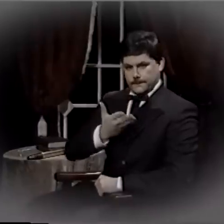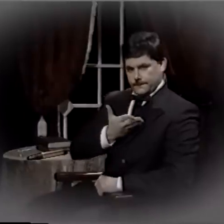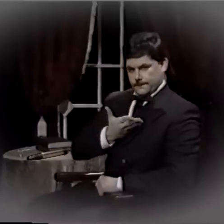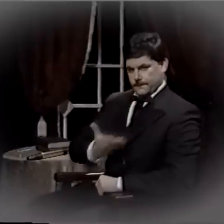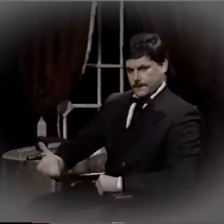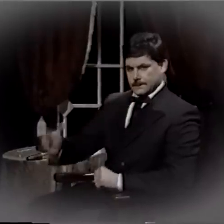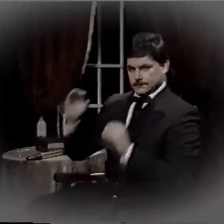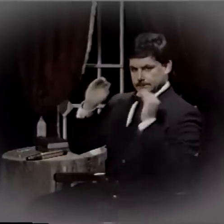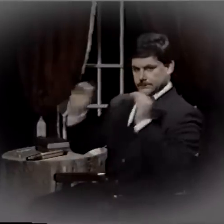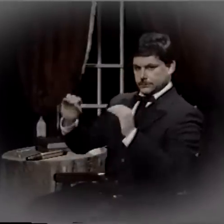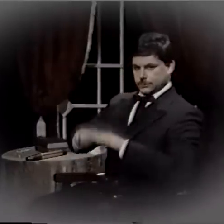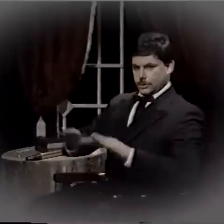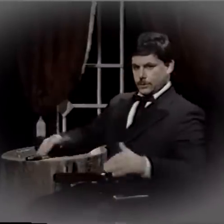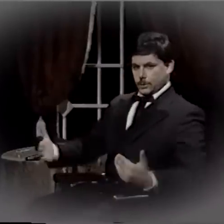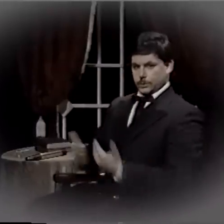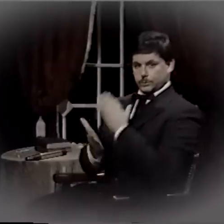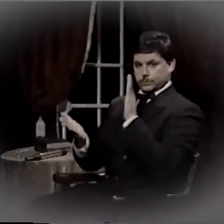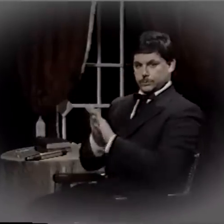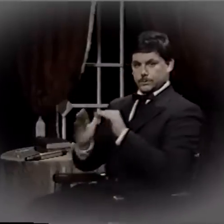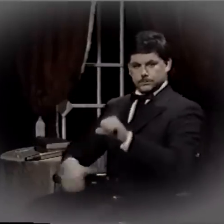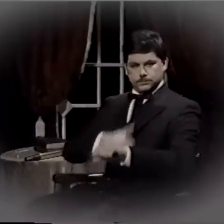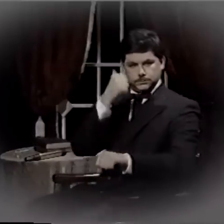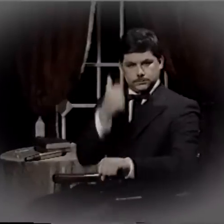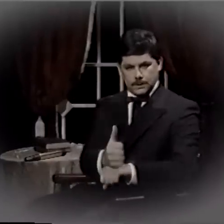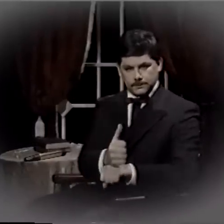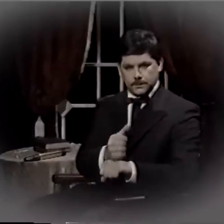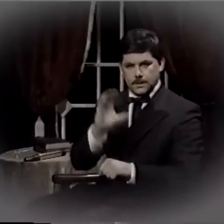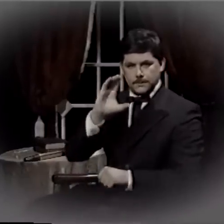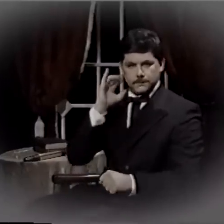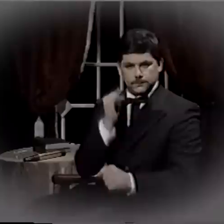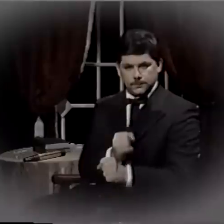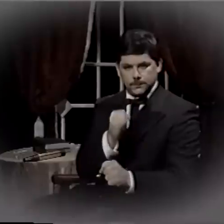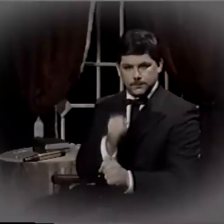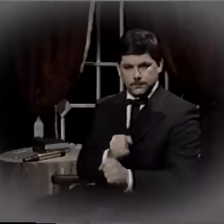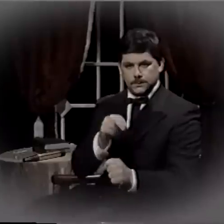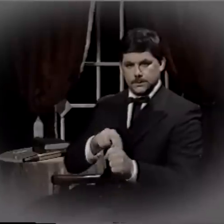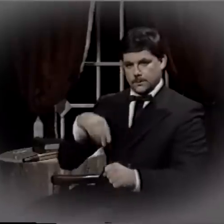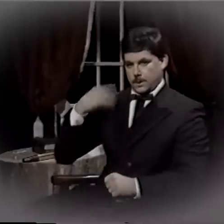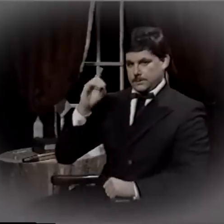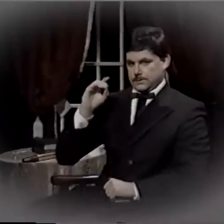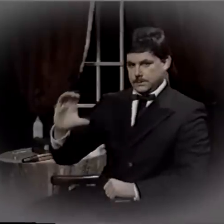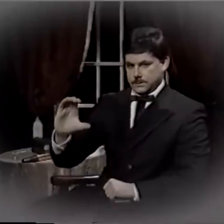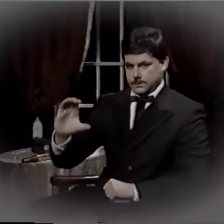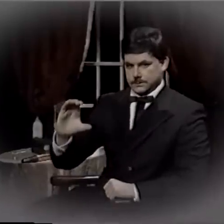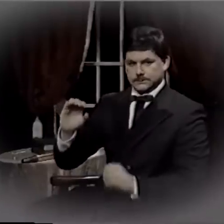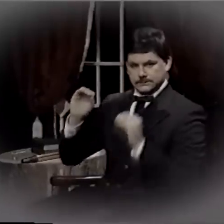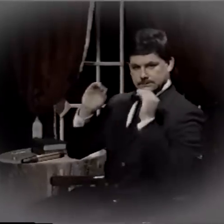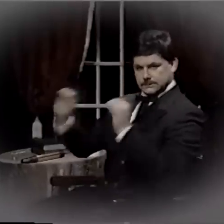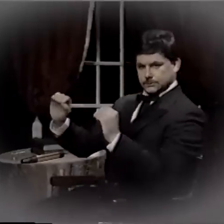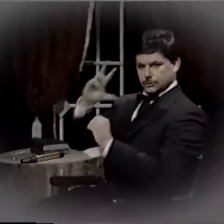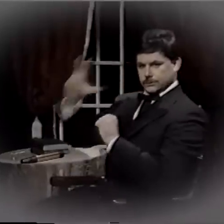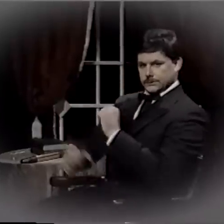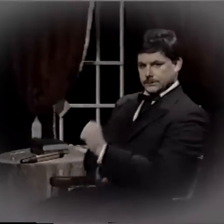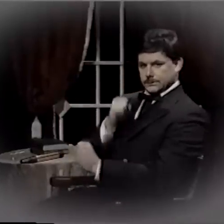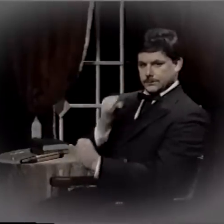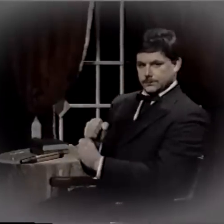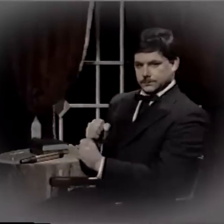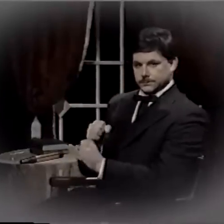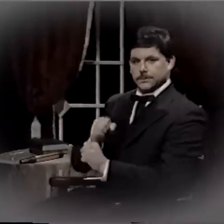I became a teacher myself, and Edward Minor Gallaudet asked me to join him in Washington, D.C., to teach children at the Columbia Institute for the Deaf.